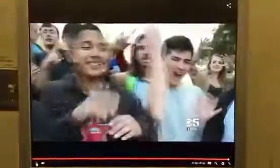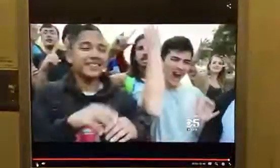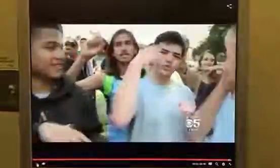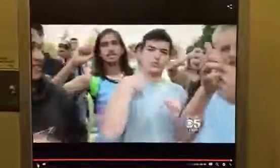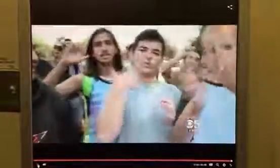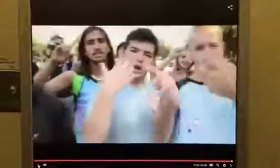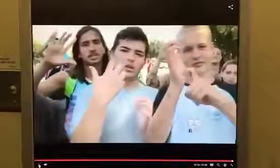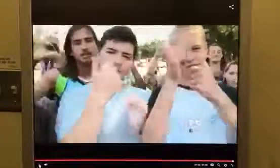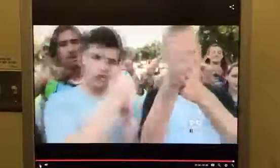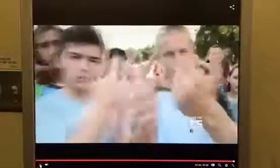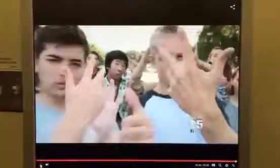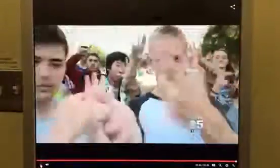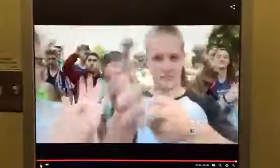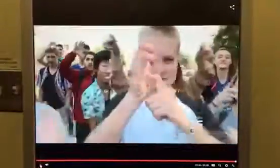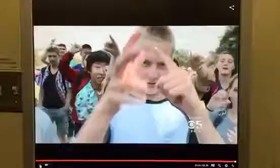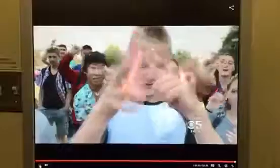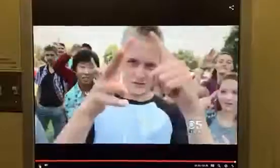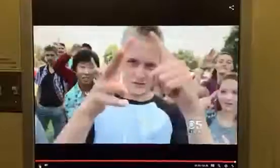In Fremont, get dope KPIX 5.